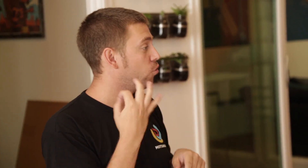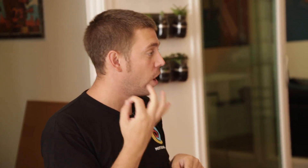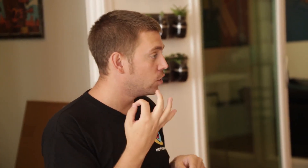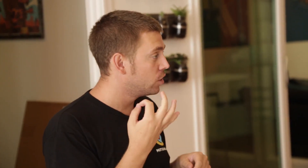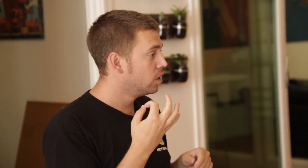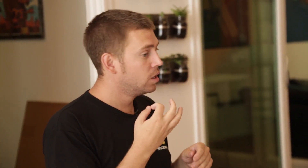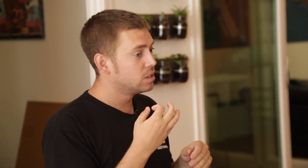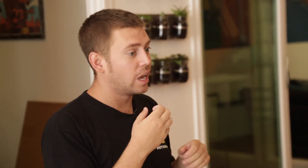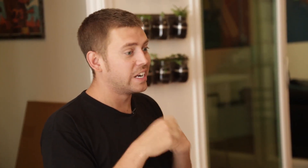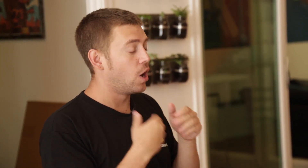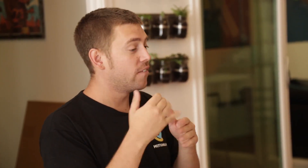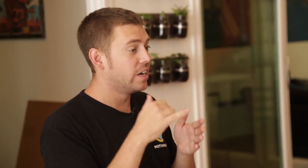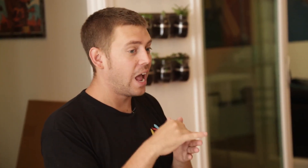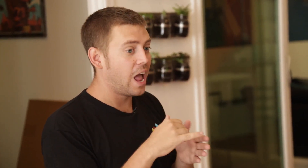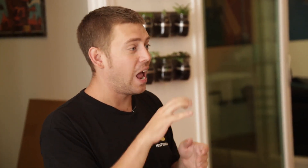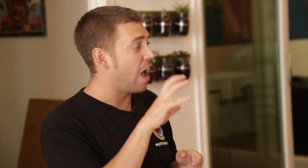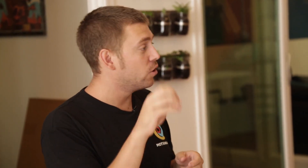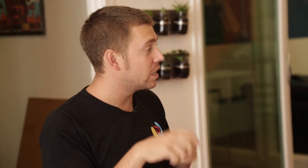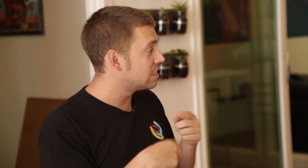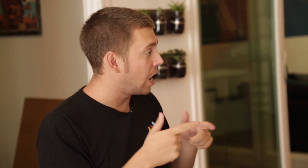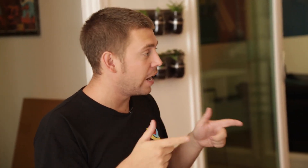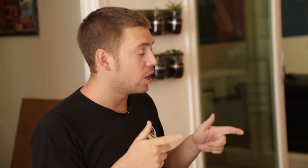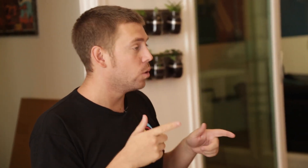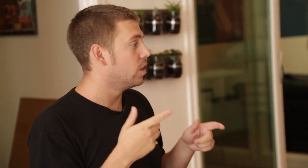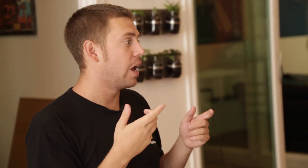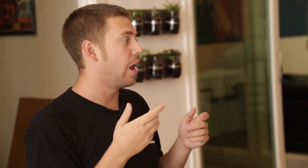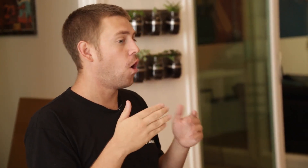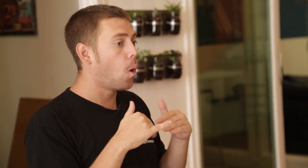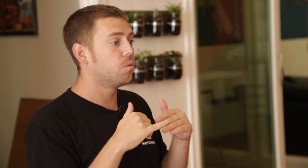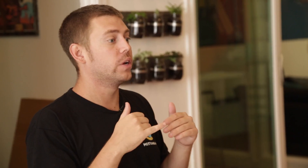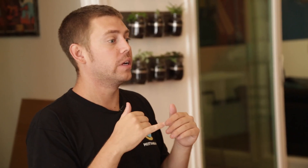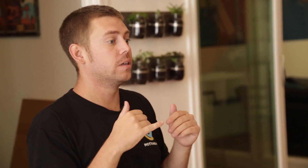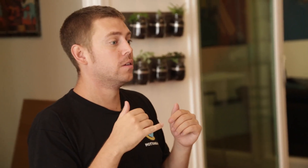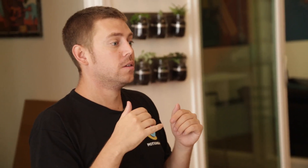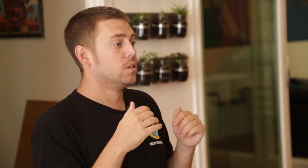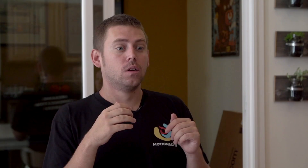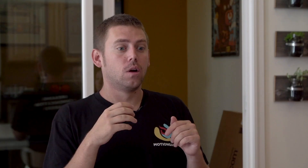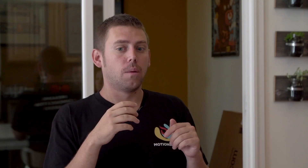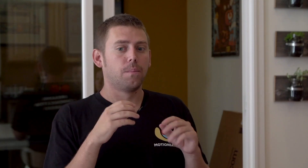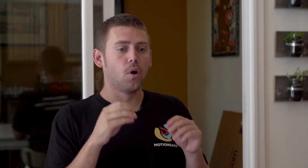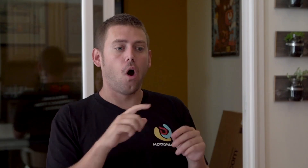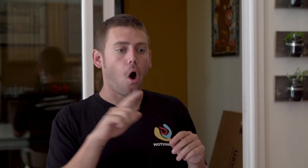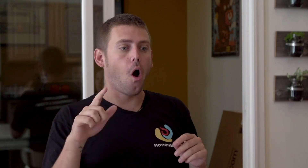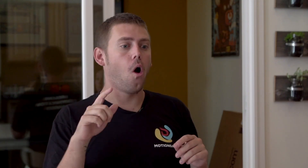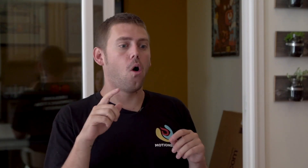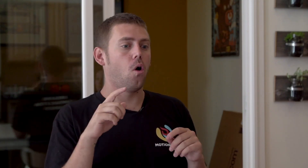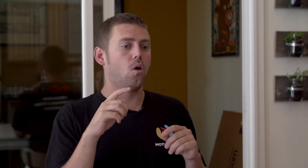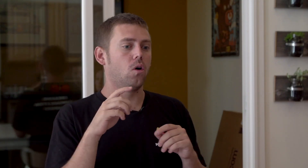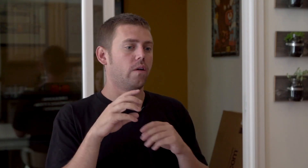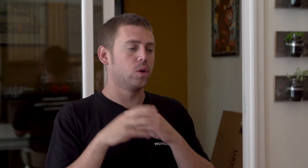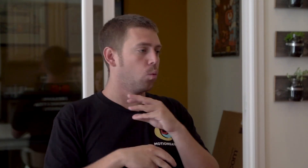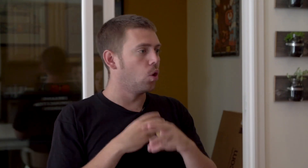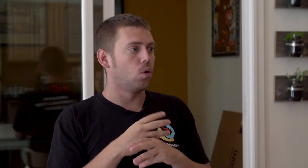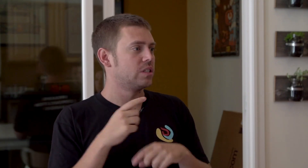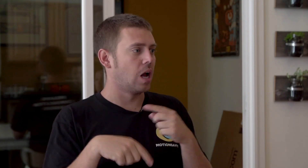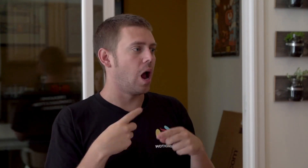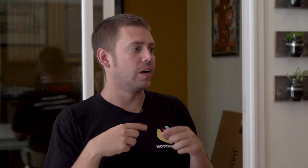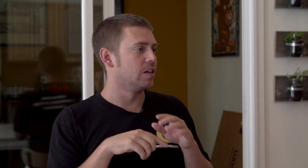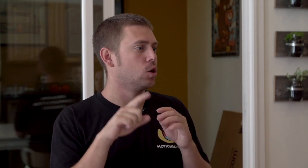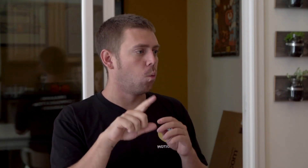French. Then the year after that, African Sign Language. Mm hopefully, put all the world's sign into